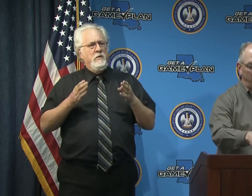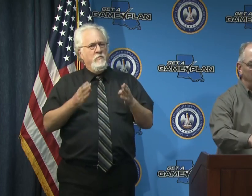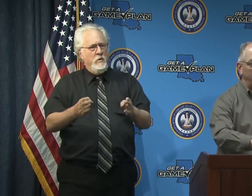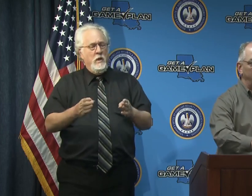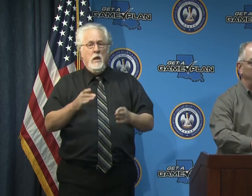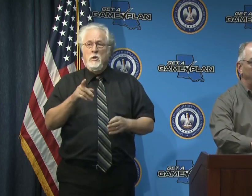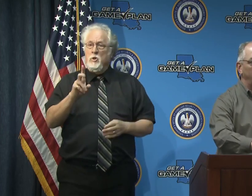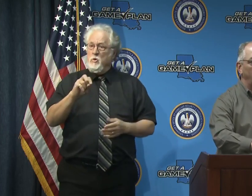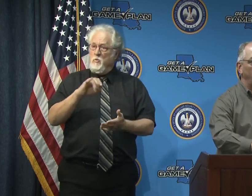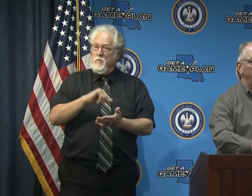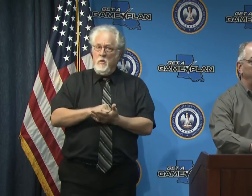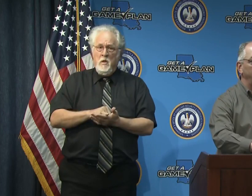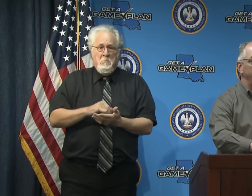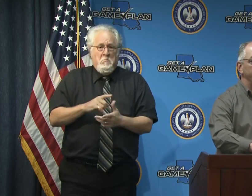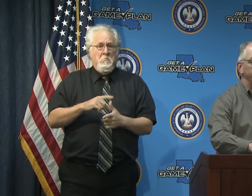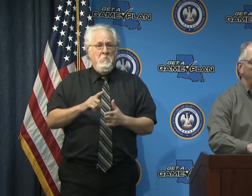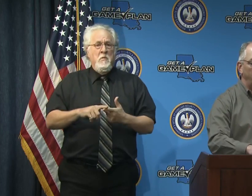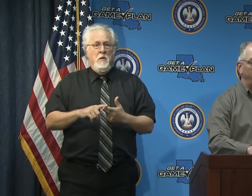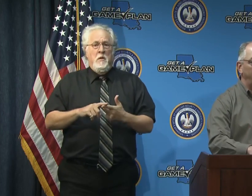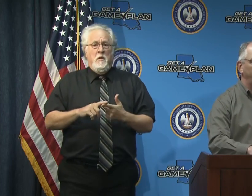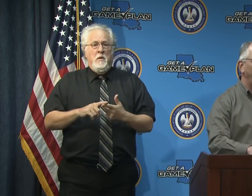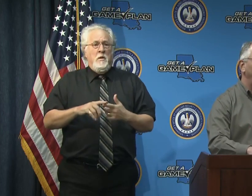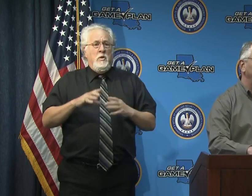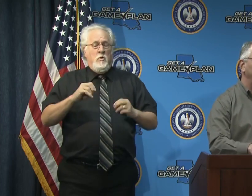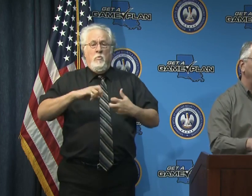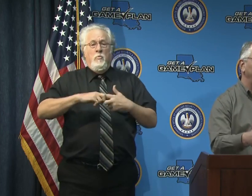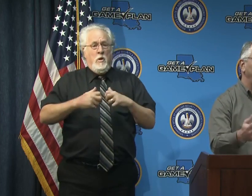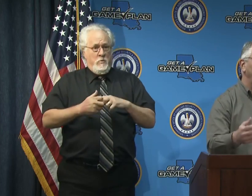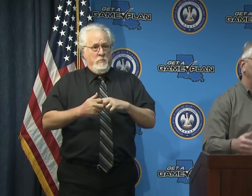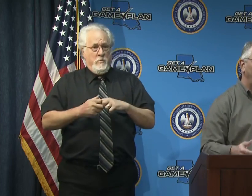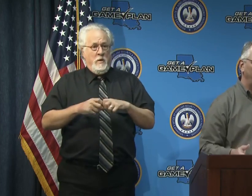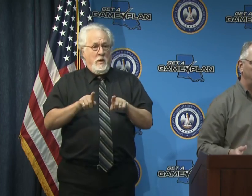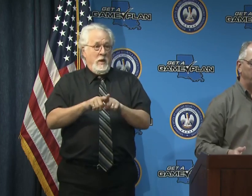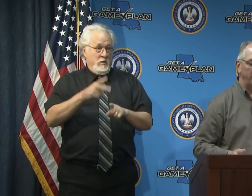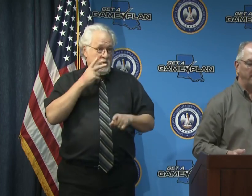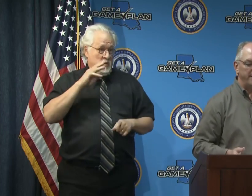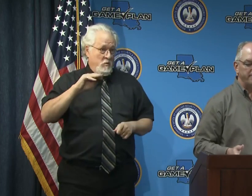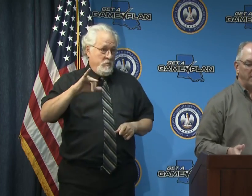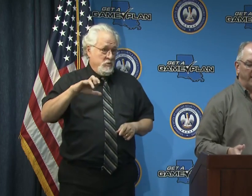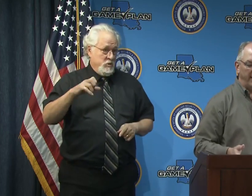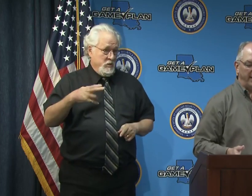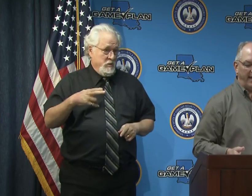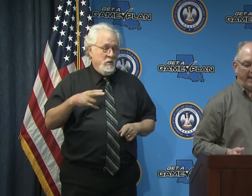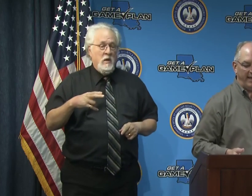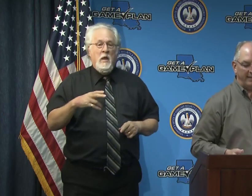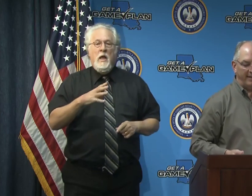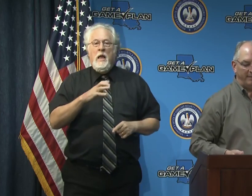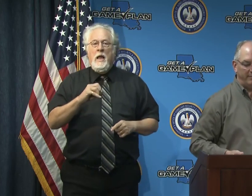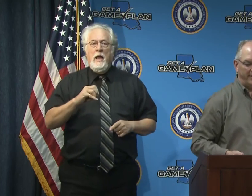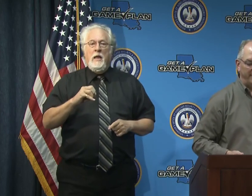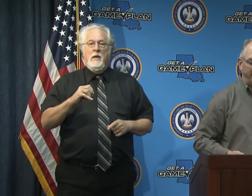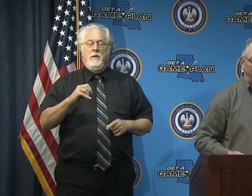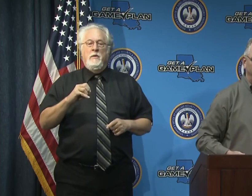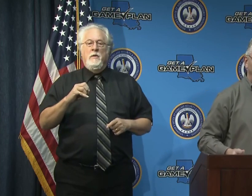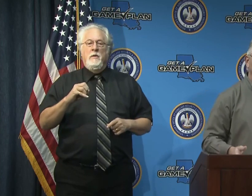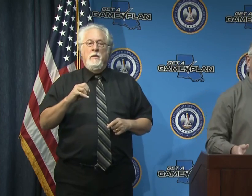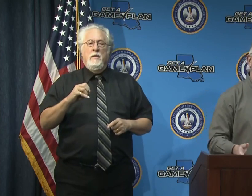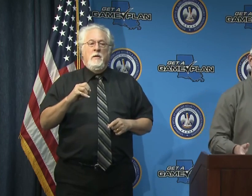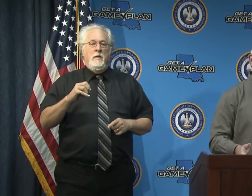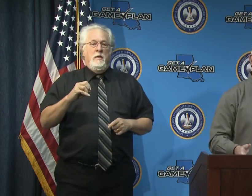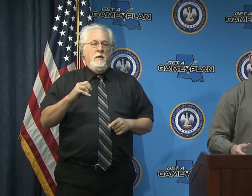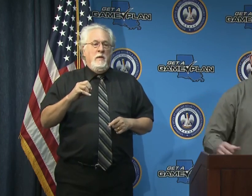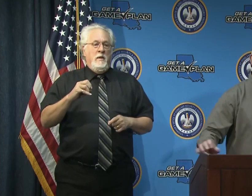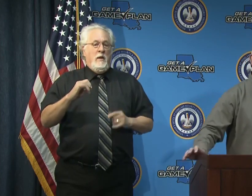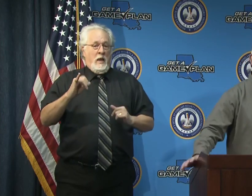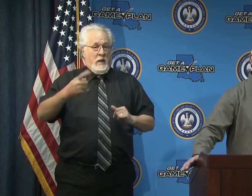and if they do that then there won't be uh any problems like like you saw in michigan and and i like them um i look forward